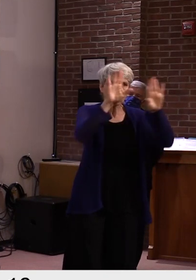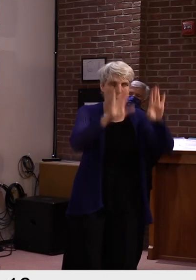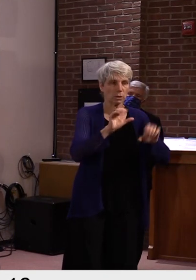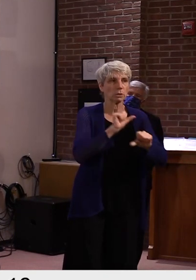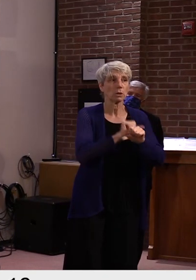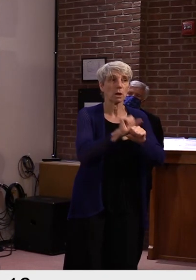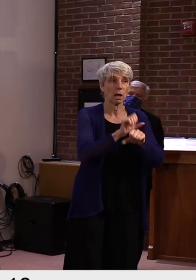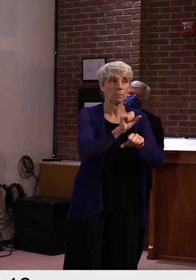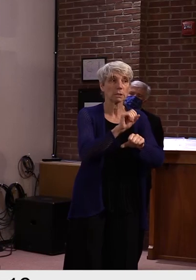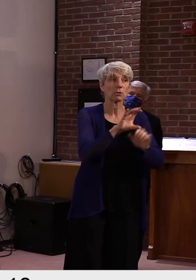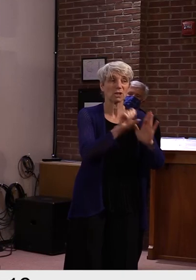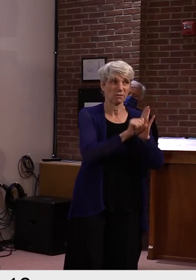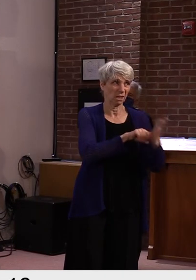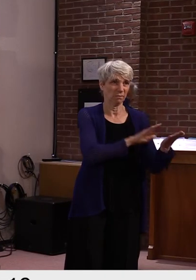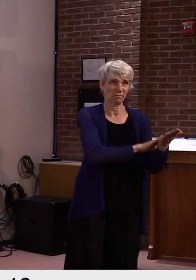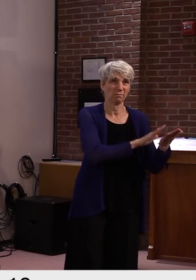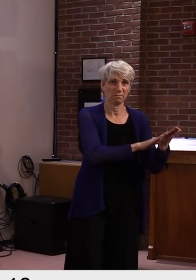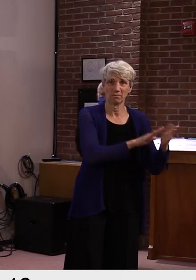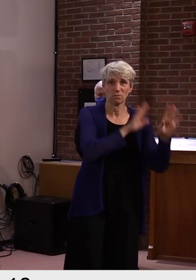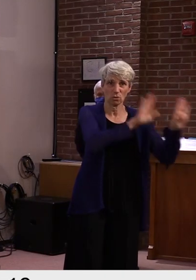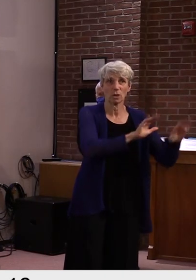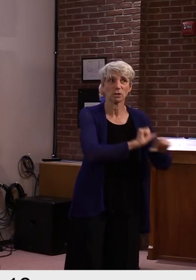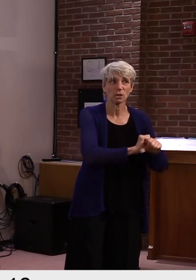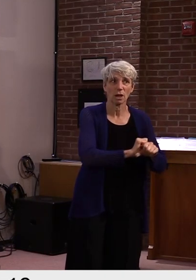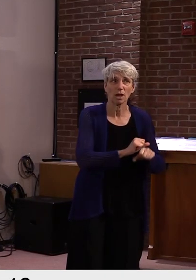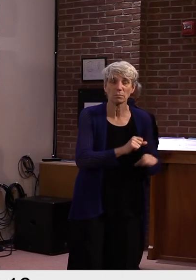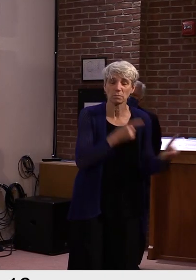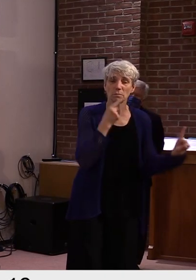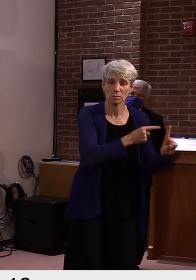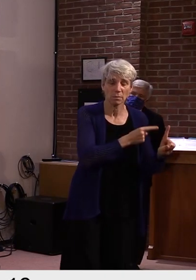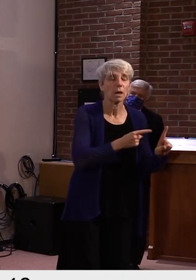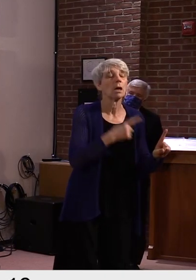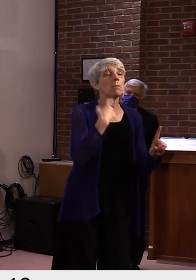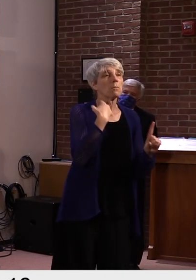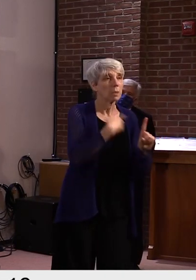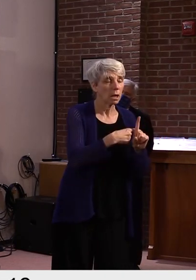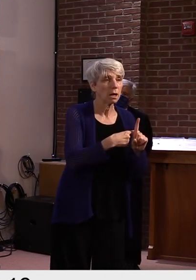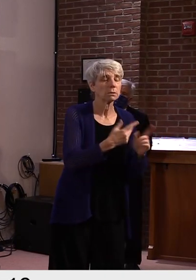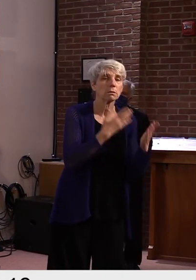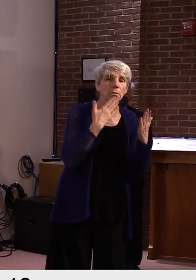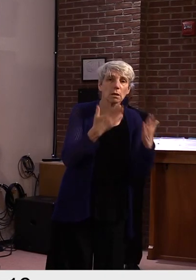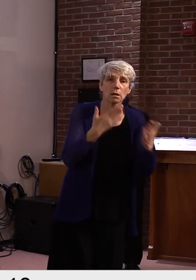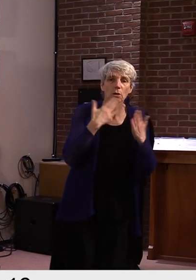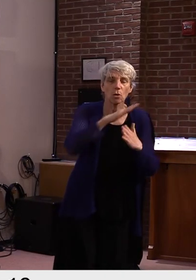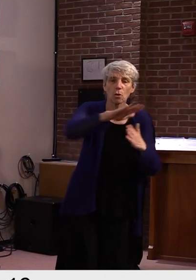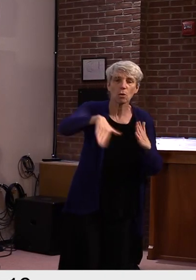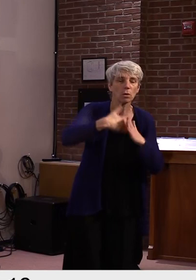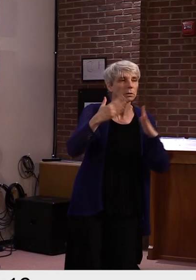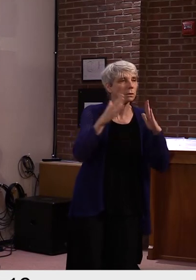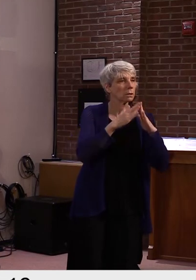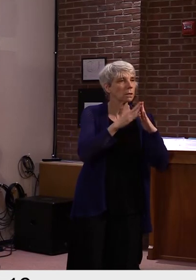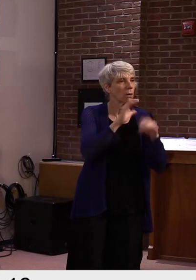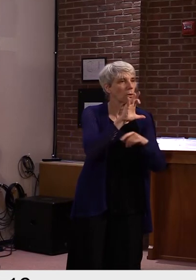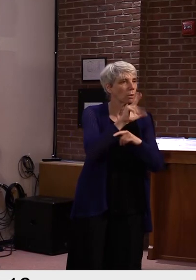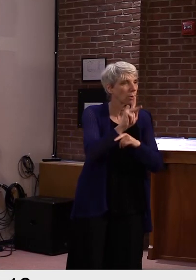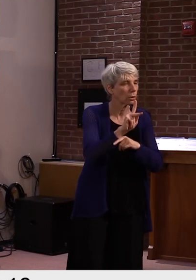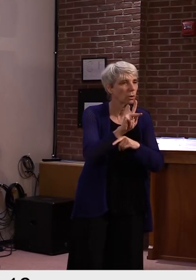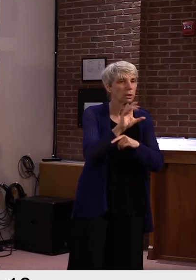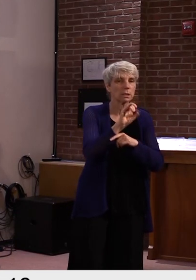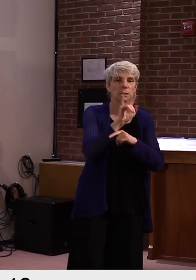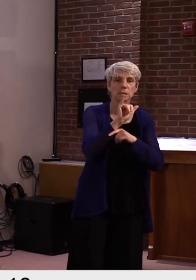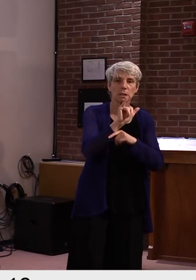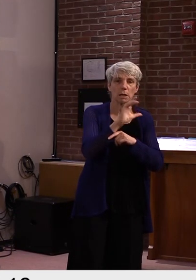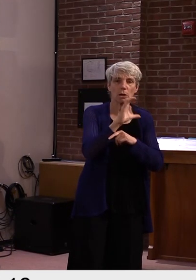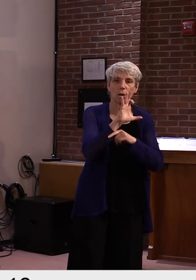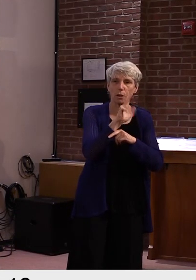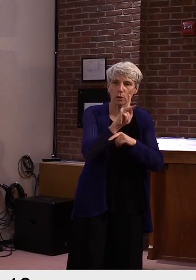deserves a lot of credit, but I also want to, to give the town clerks, city clerks and so forth, a